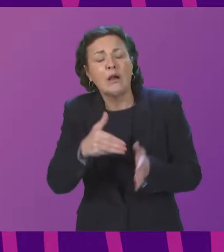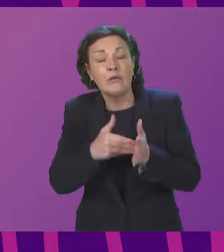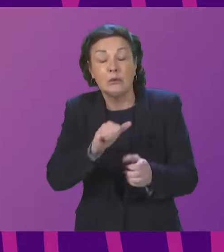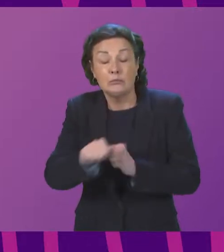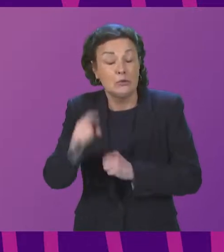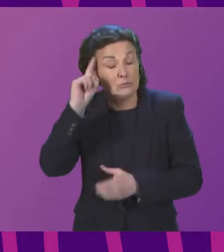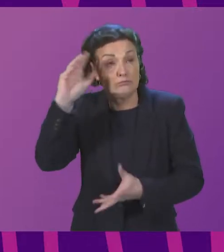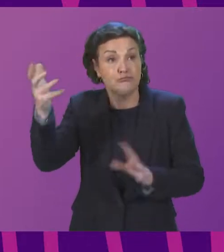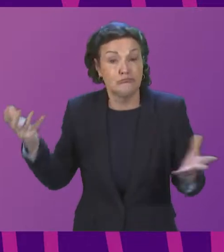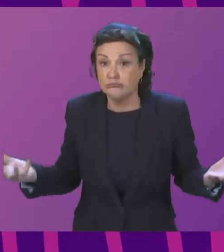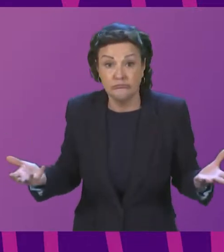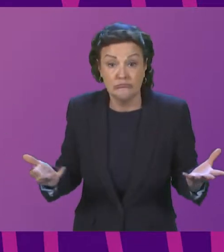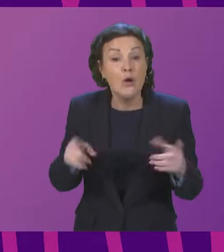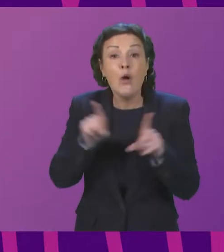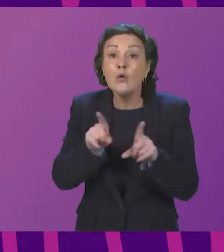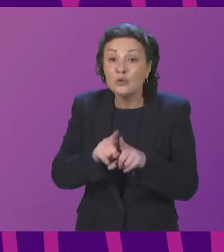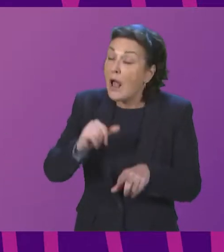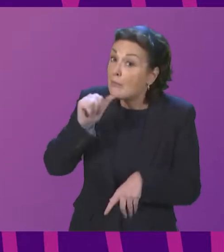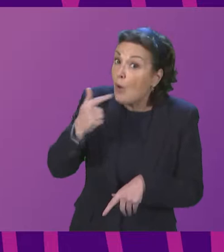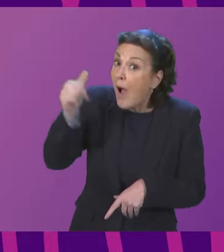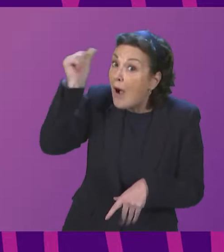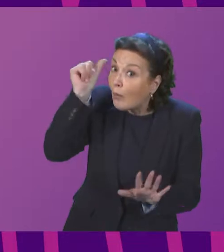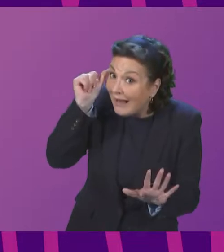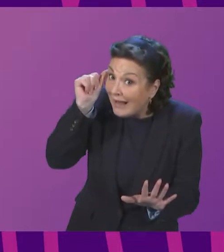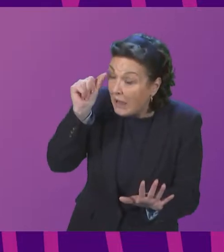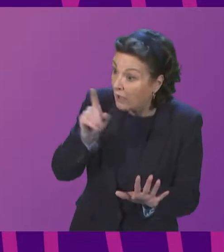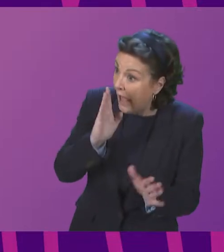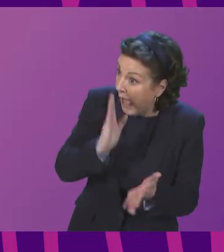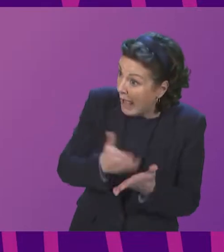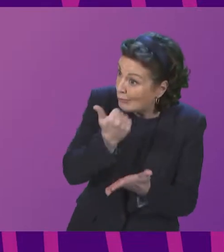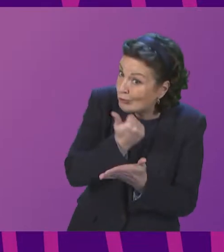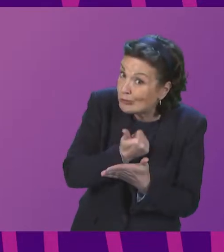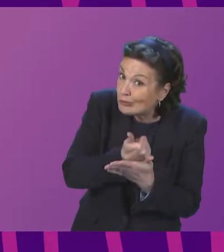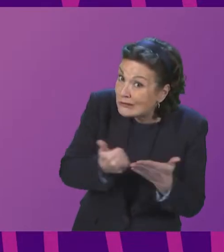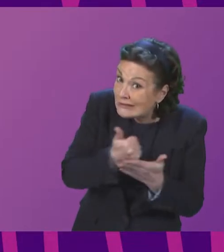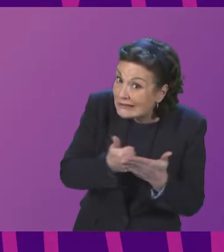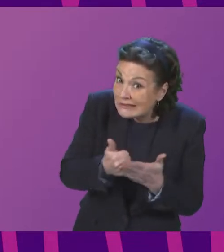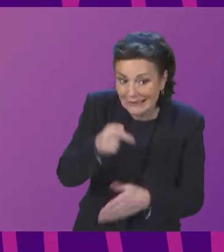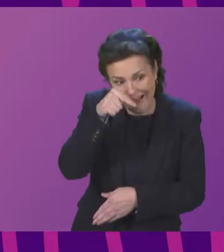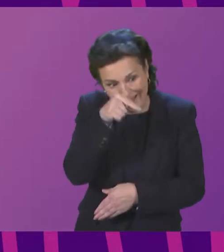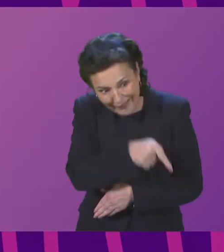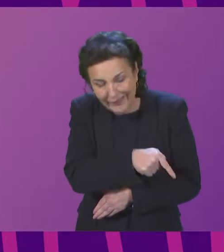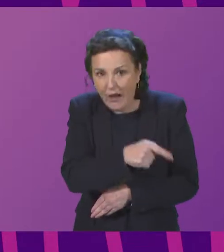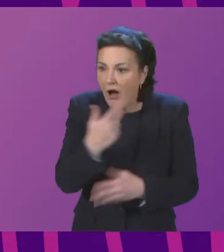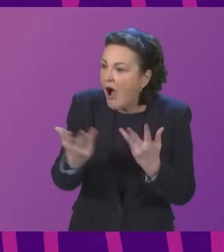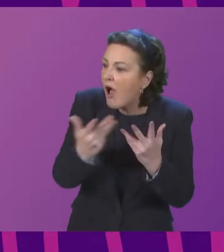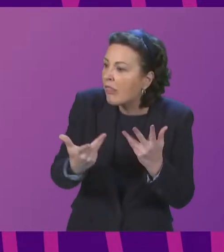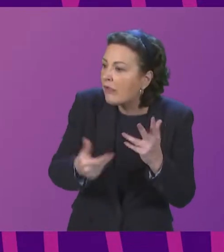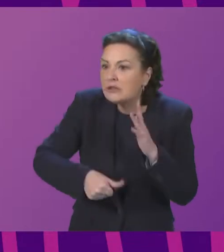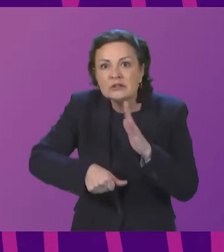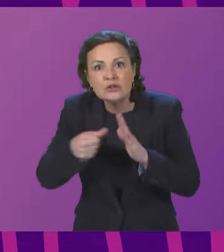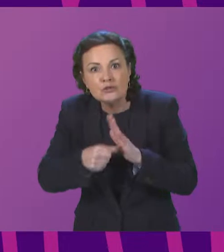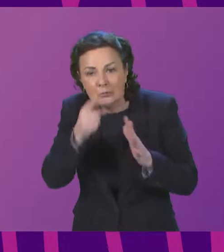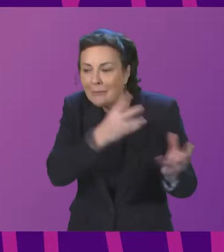I equally am not aware of whether it is a matter of routine for alternative surgeries to be offered and I wonder whether